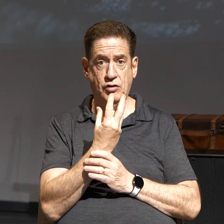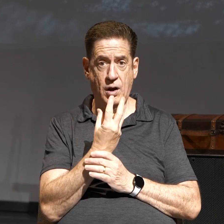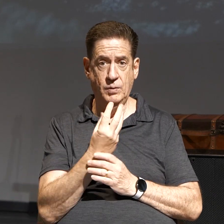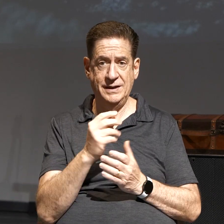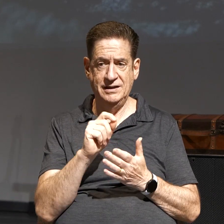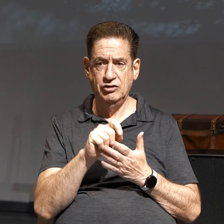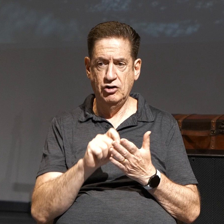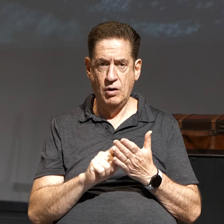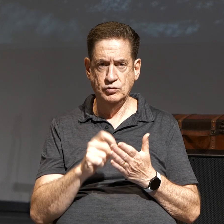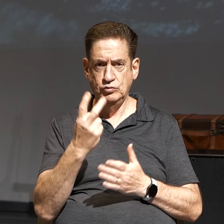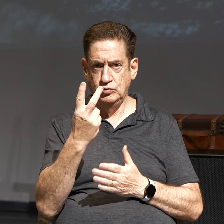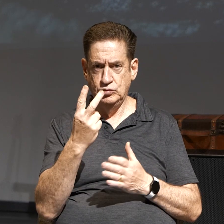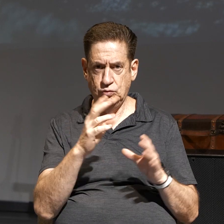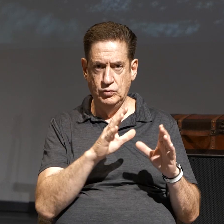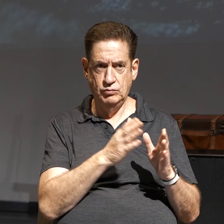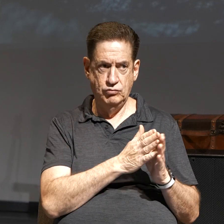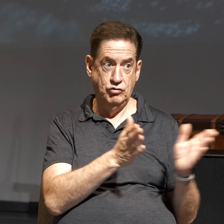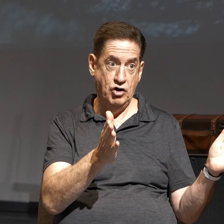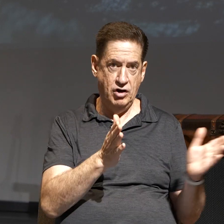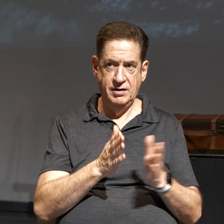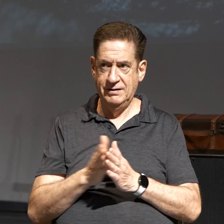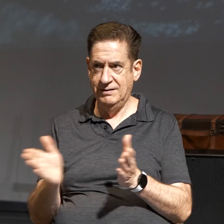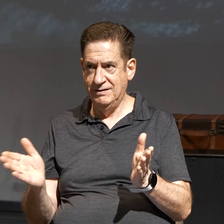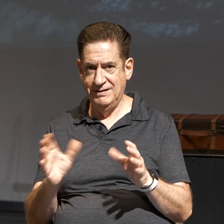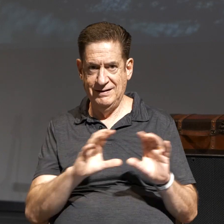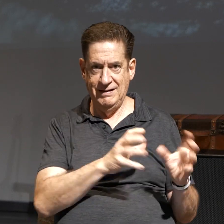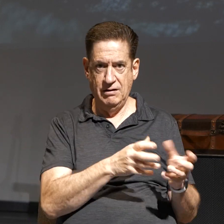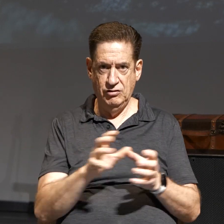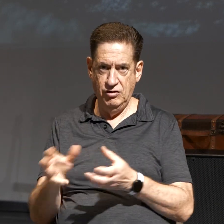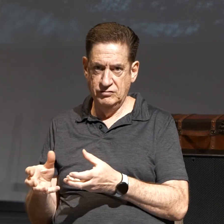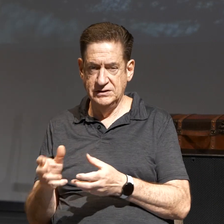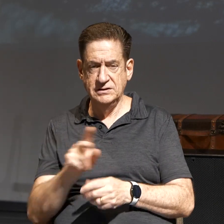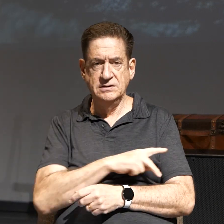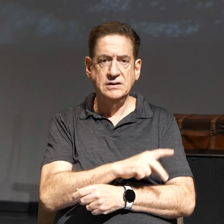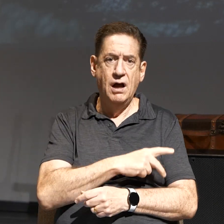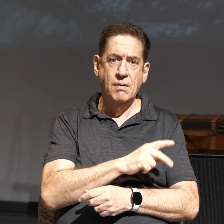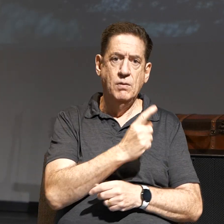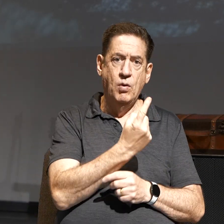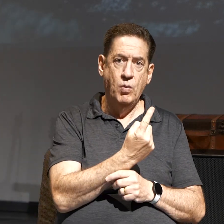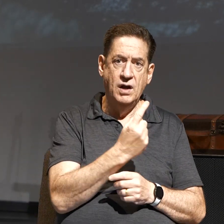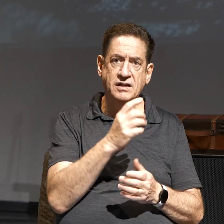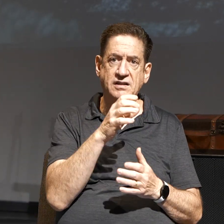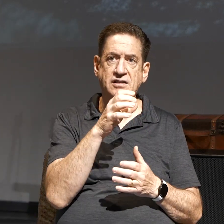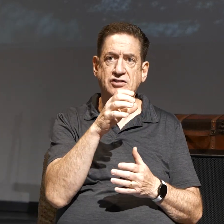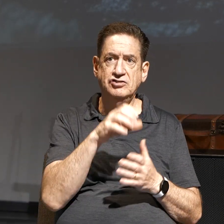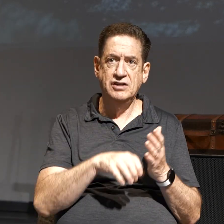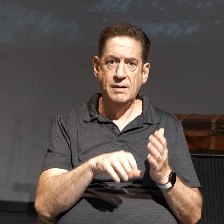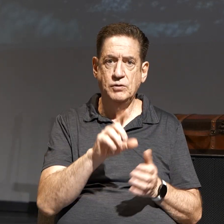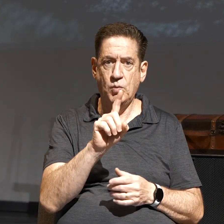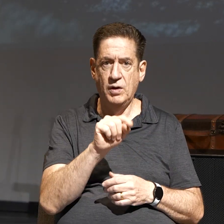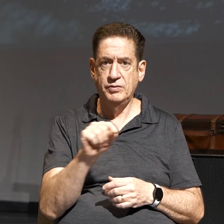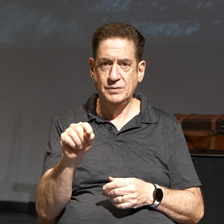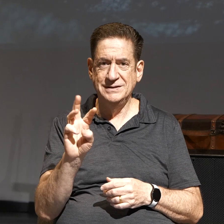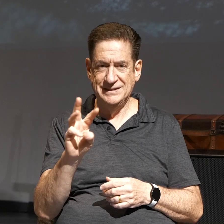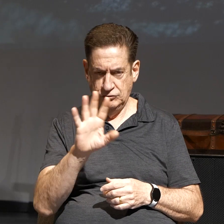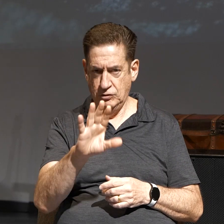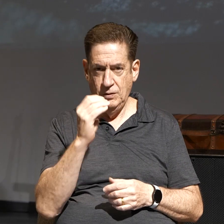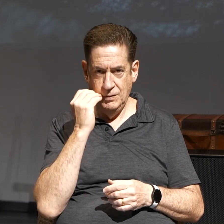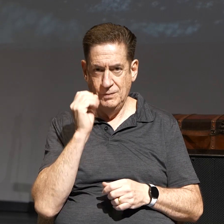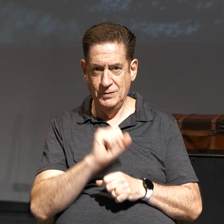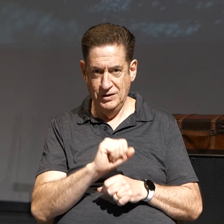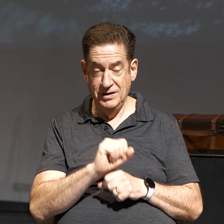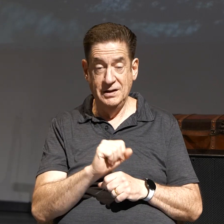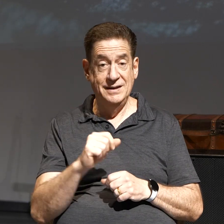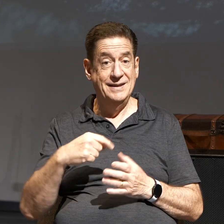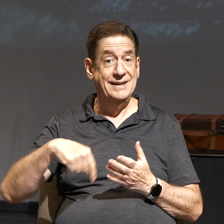these two broad categories, pray Psalm 1, chapter 1, verses 1 through 6 this week. That's your homework, okay? So here's where we're going next